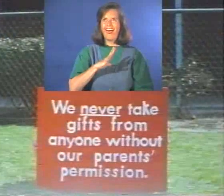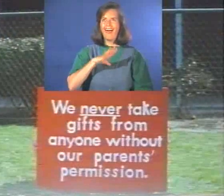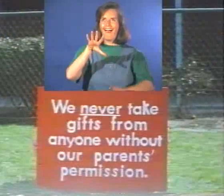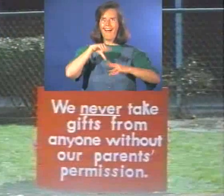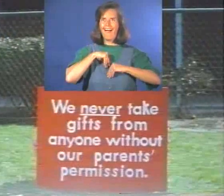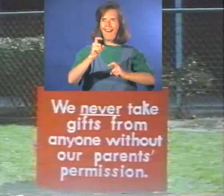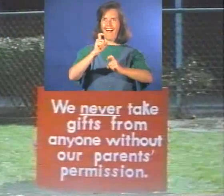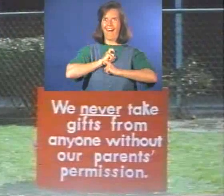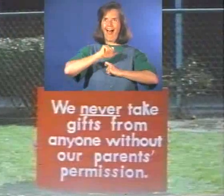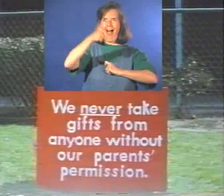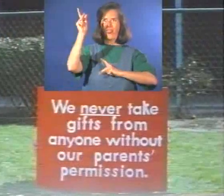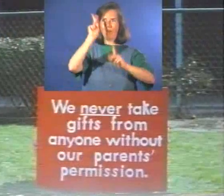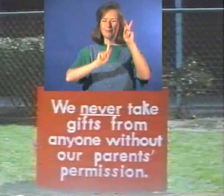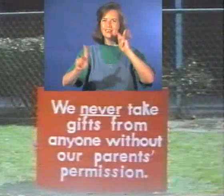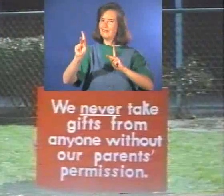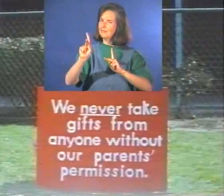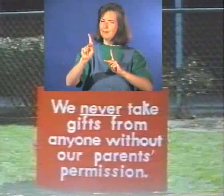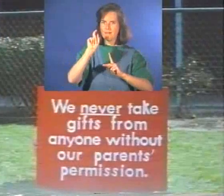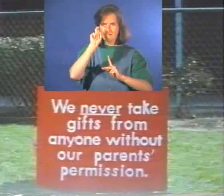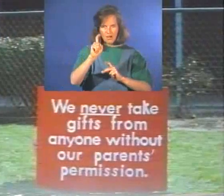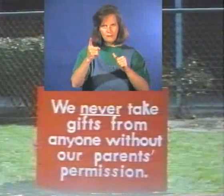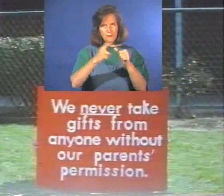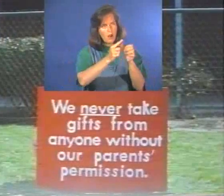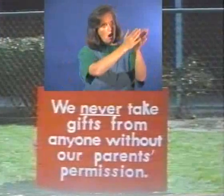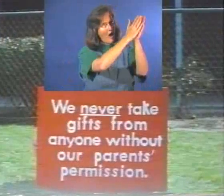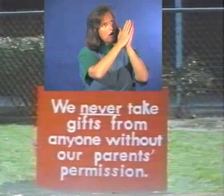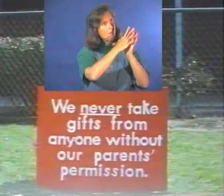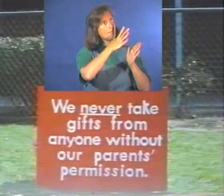take gifts from anyone without our parents' permission.